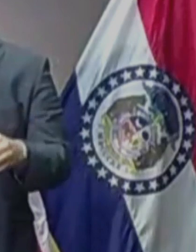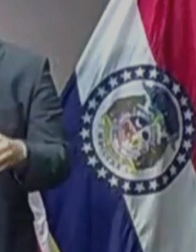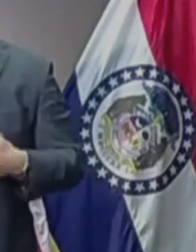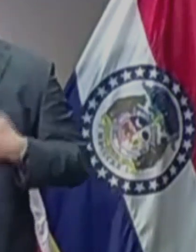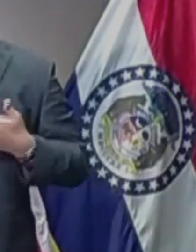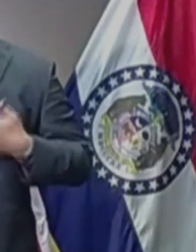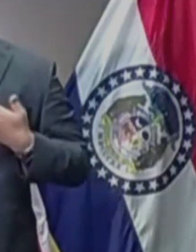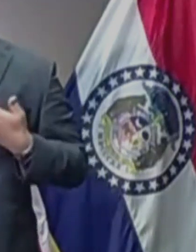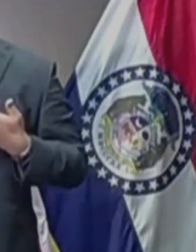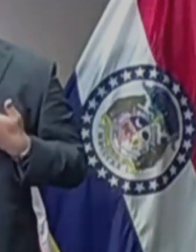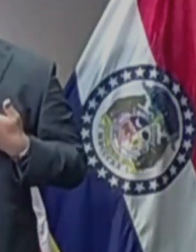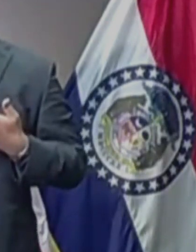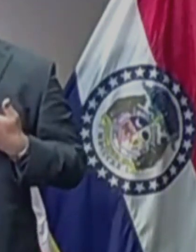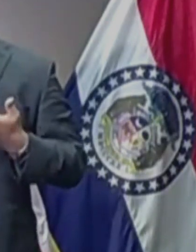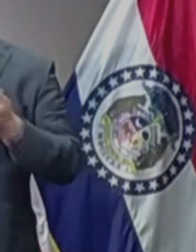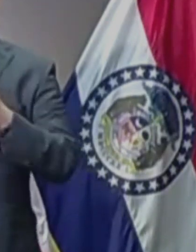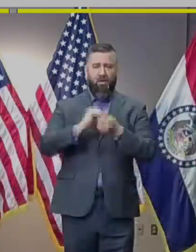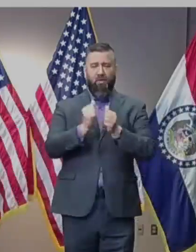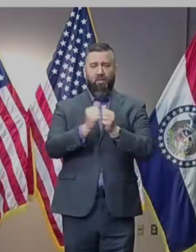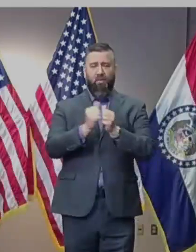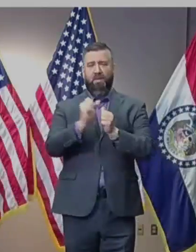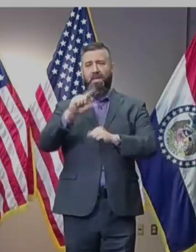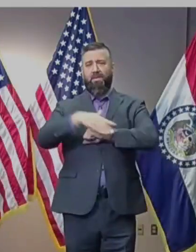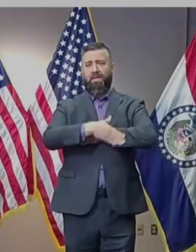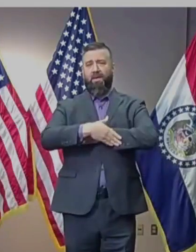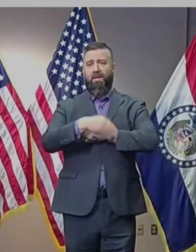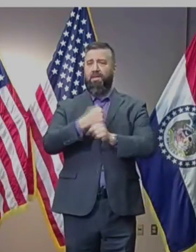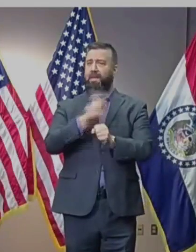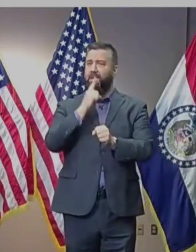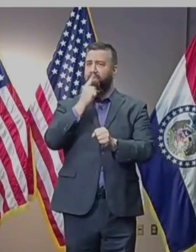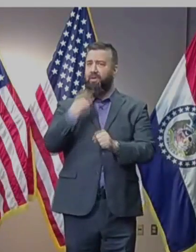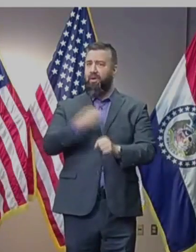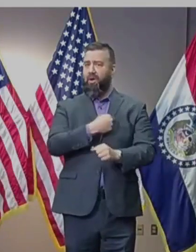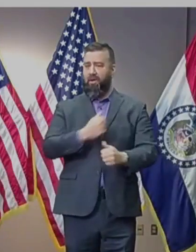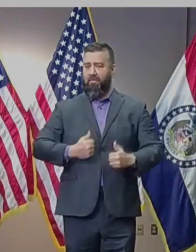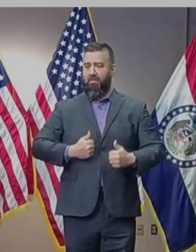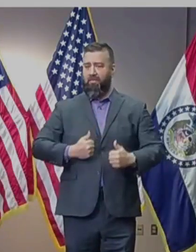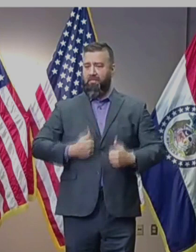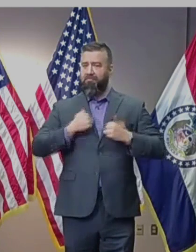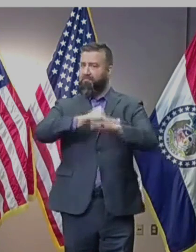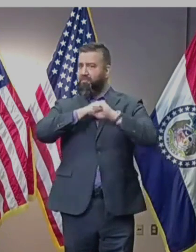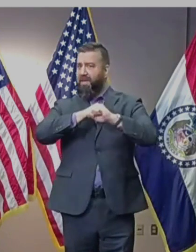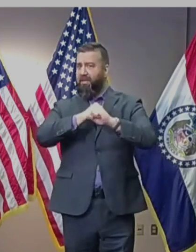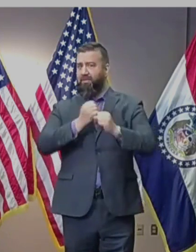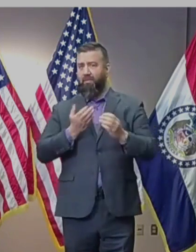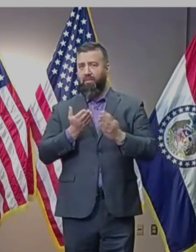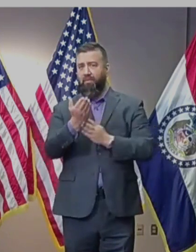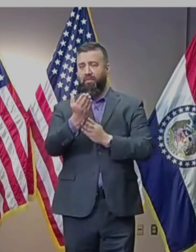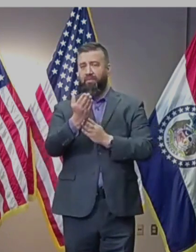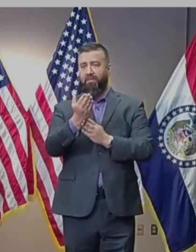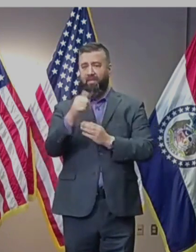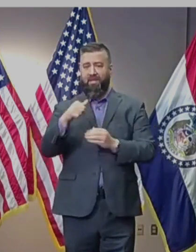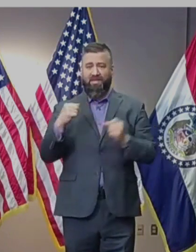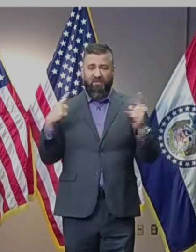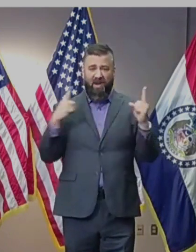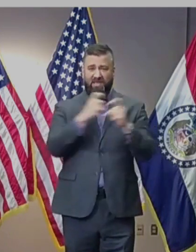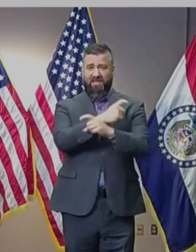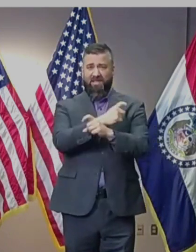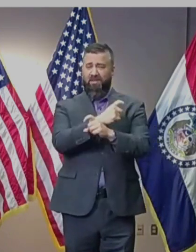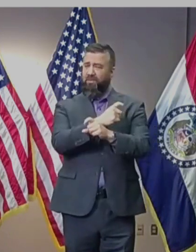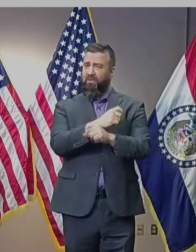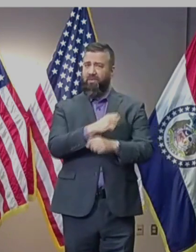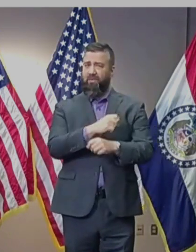opportunity to partner with you to ensure our residents are protected through this public health crisis. This is a crisis